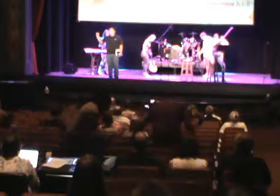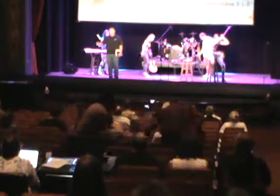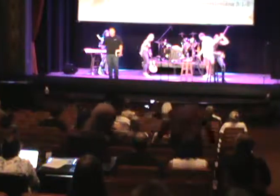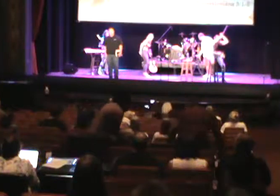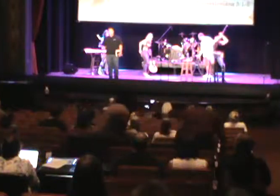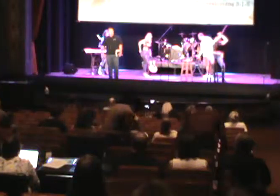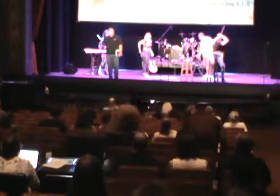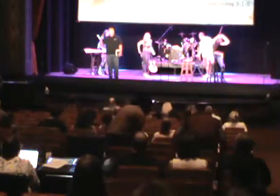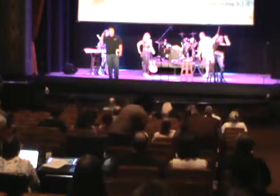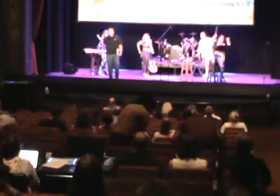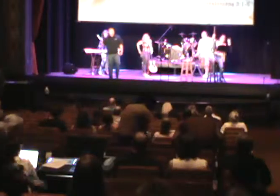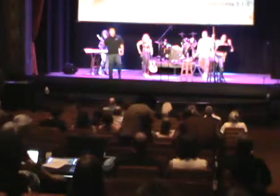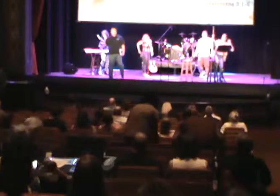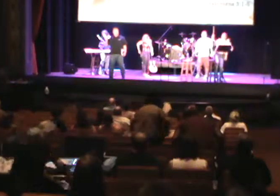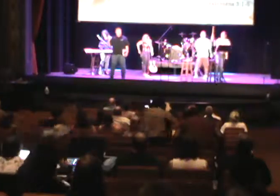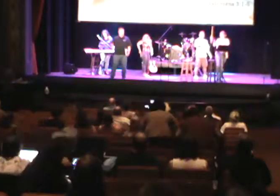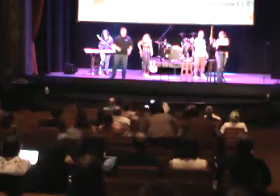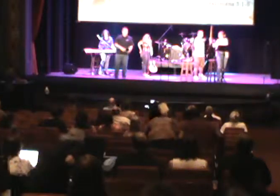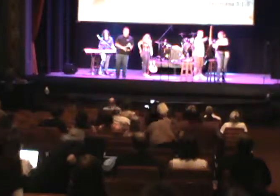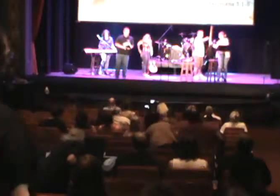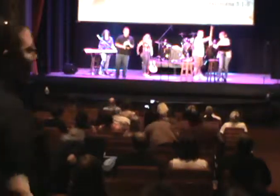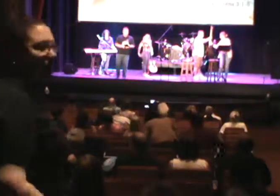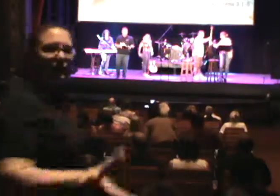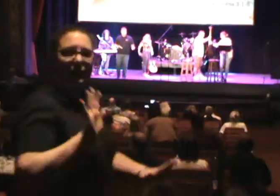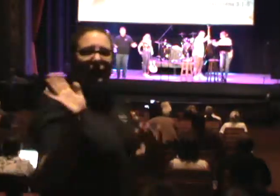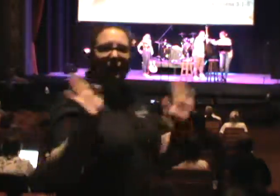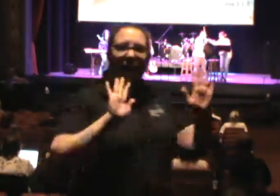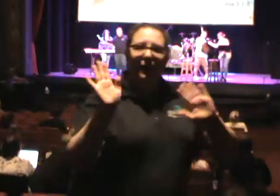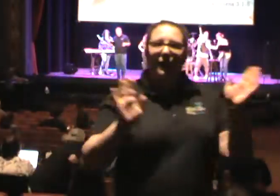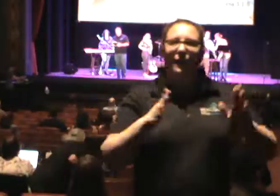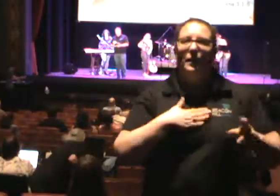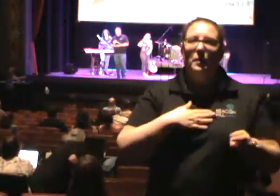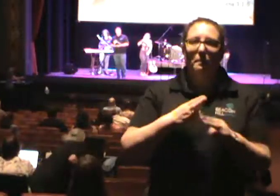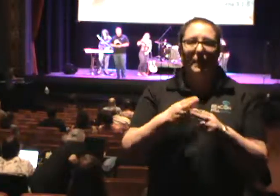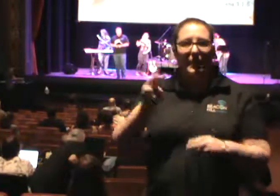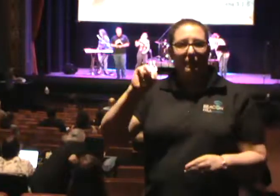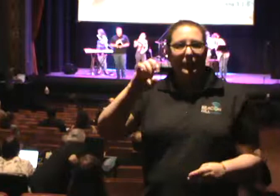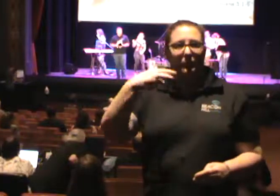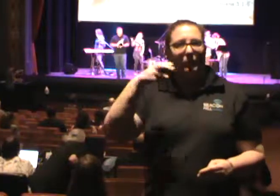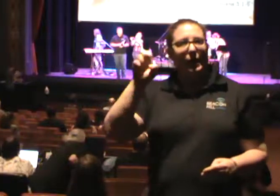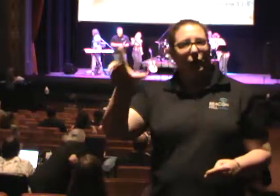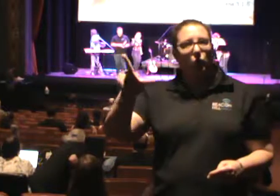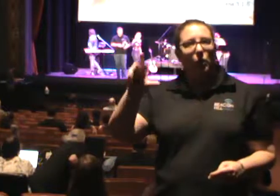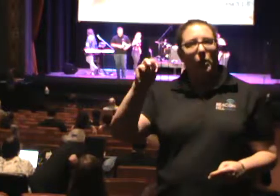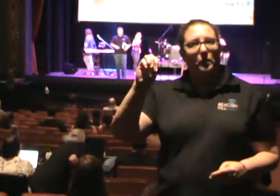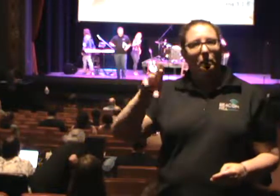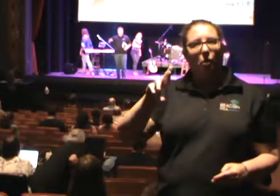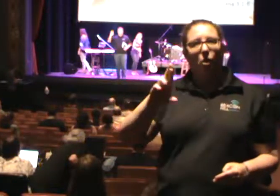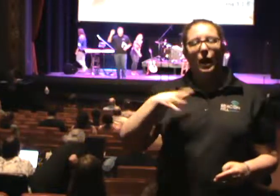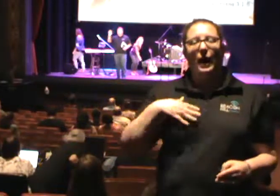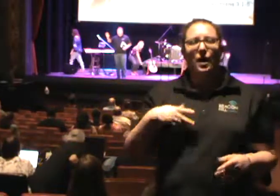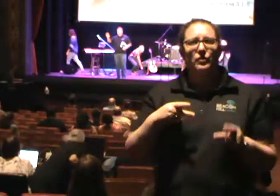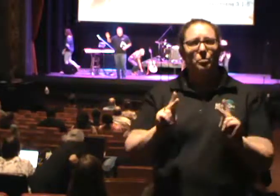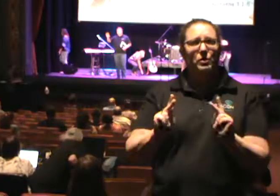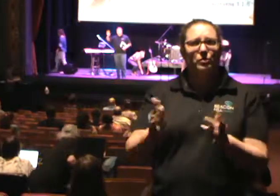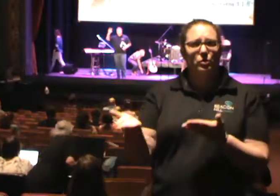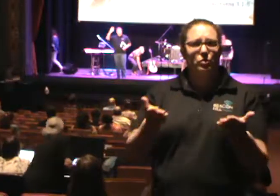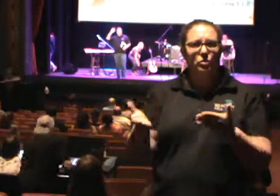I have the privilege of serving as the pastor of this wonderful, growing Fellowship of Believers here in downtown Hopewell, Virginia. If you're a guest with us this morning,